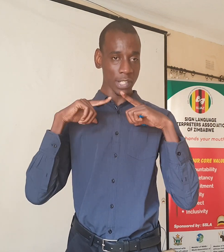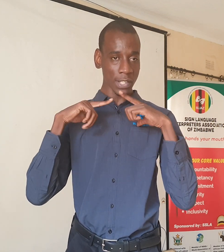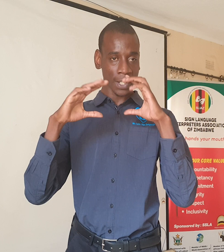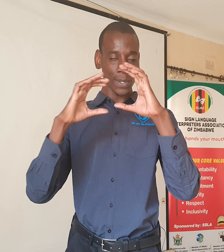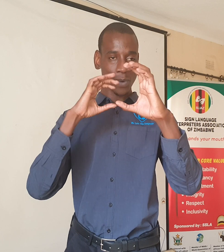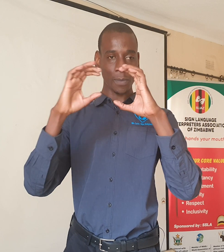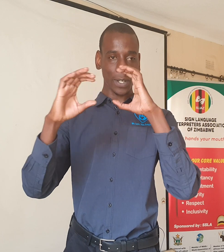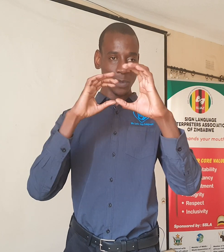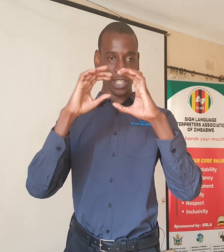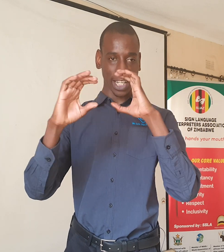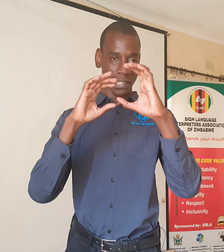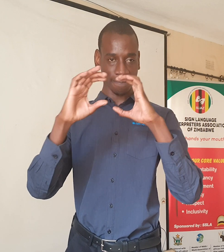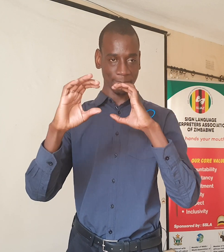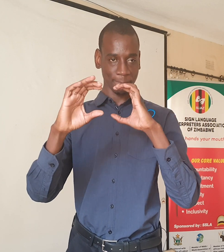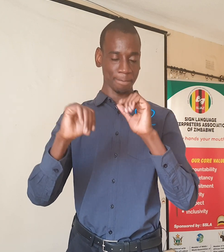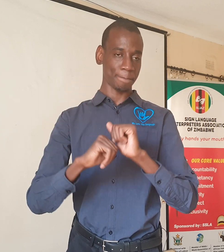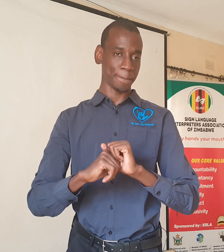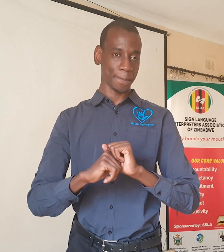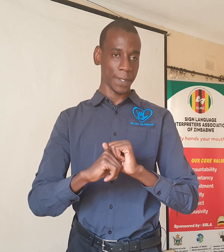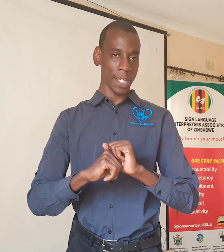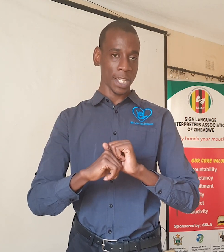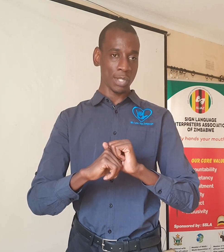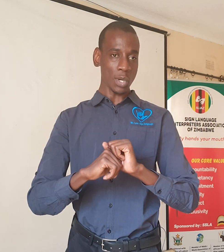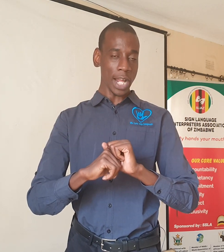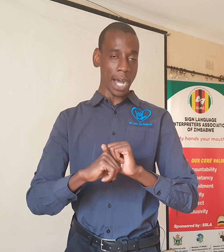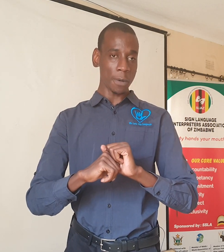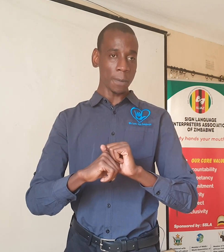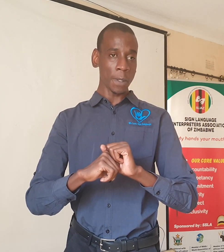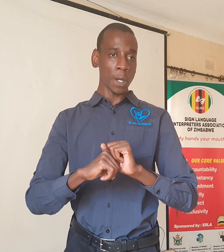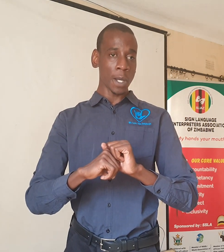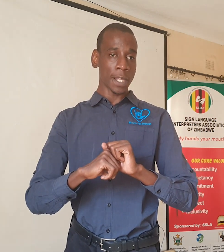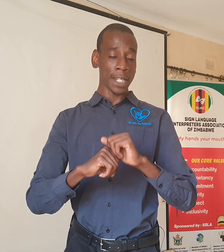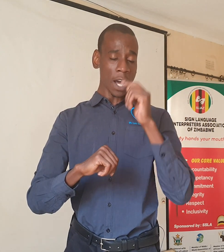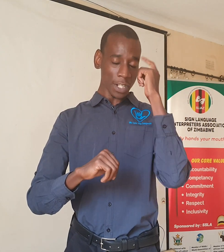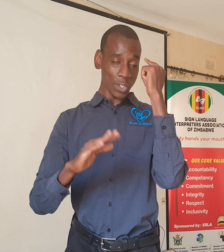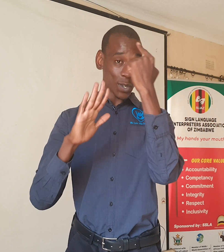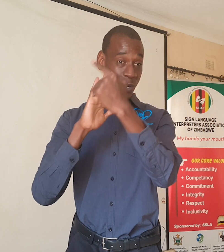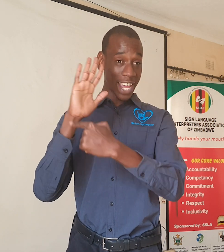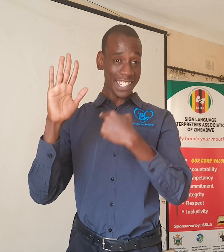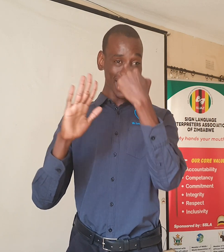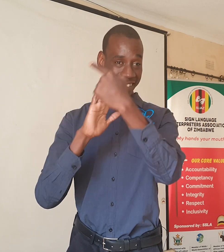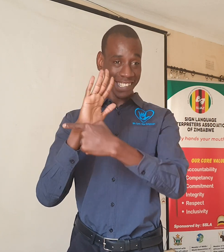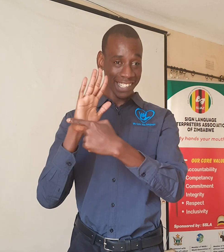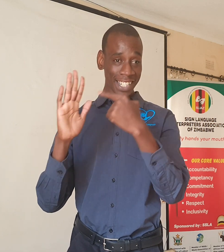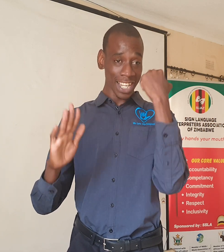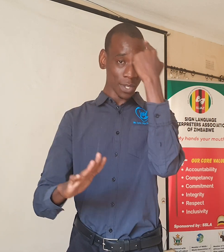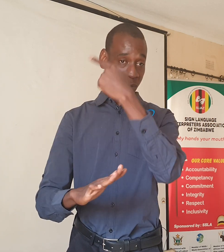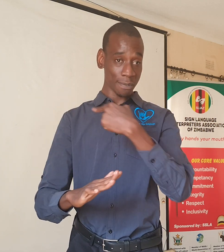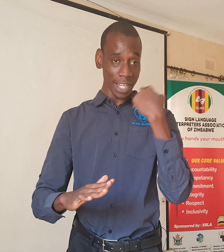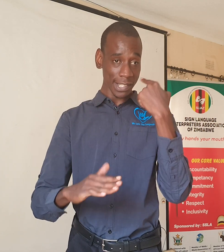when we communicate so now now that you know your hand you have your face